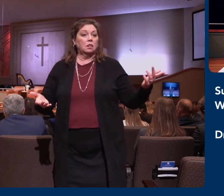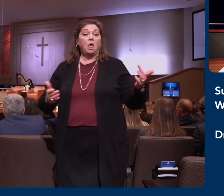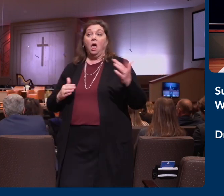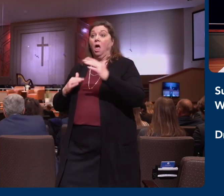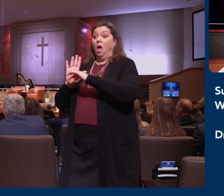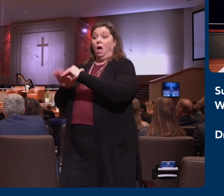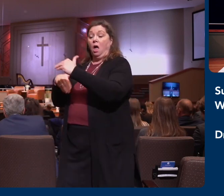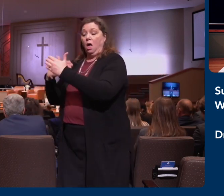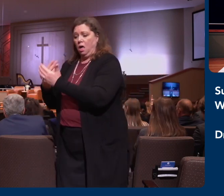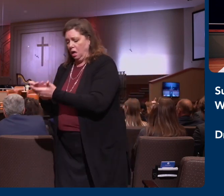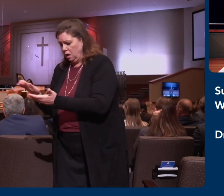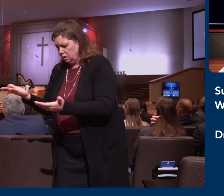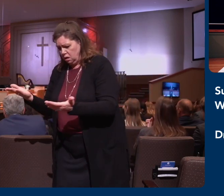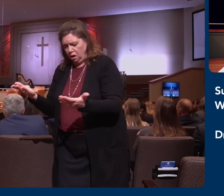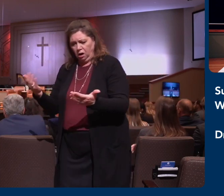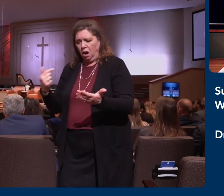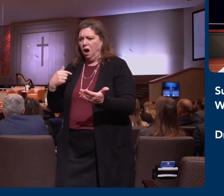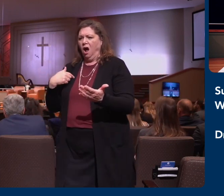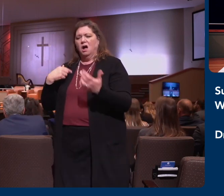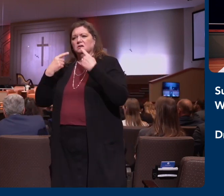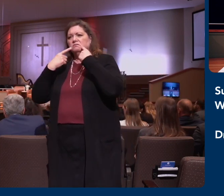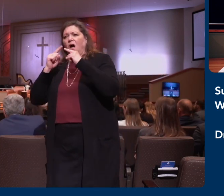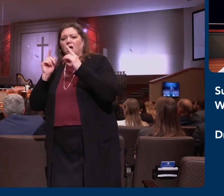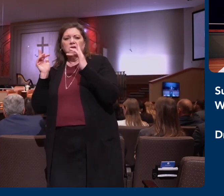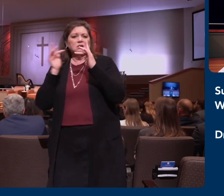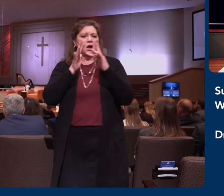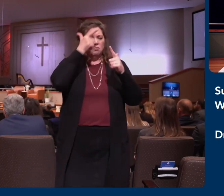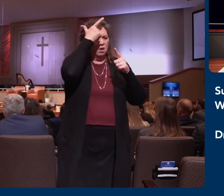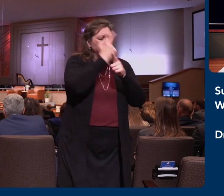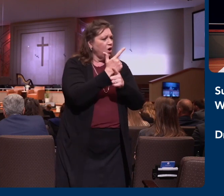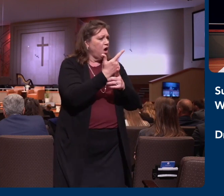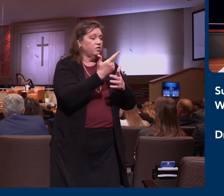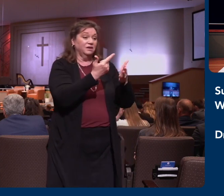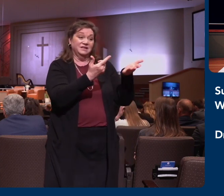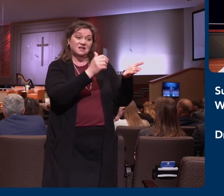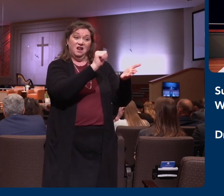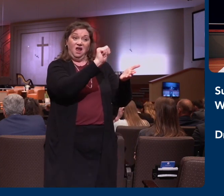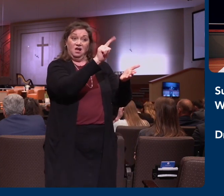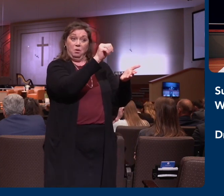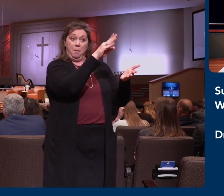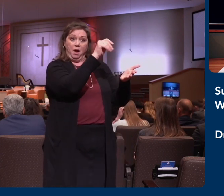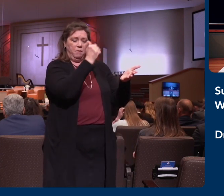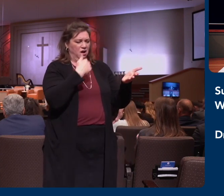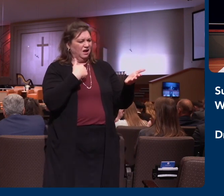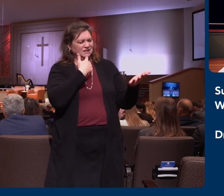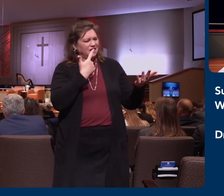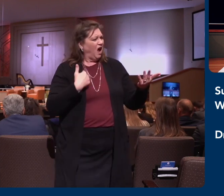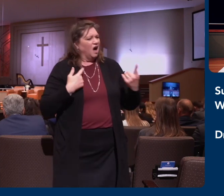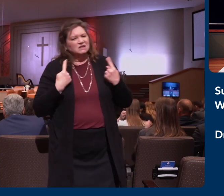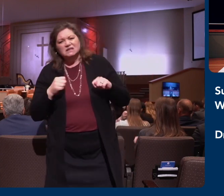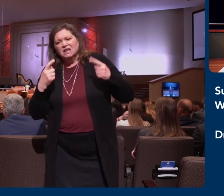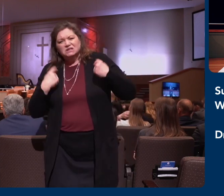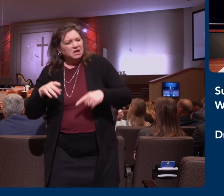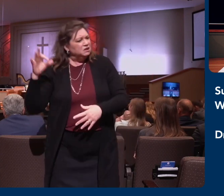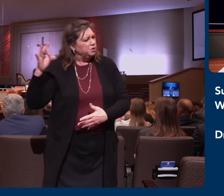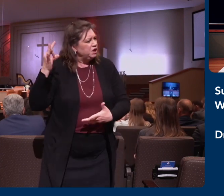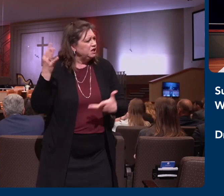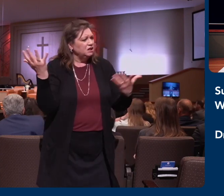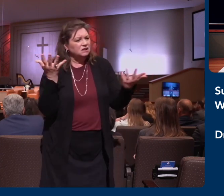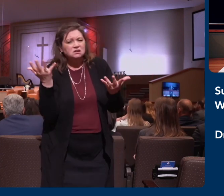brother who was a pastor in Alabama and I said, Shane, you know, I'm doing everything that I can. And, and, I'm preaching and I'm preaching and I'm,